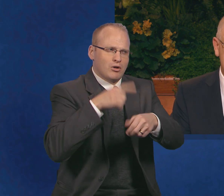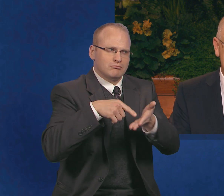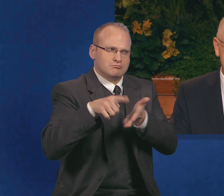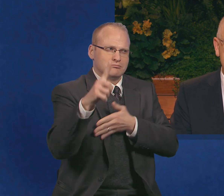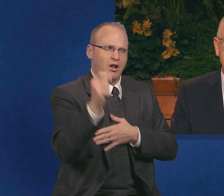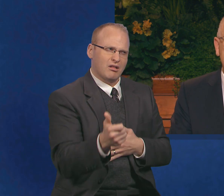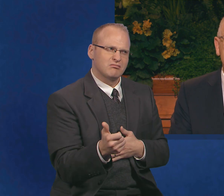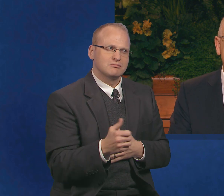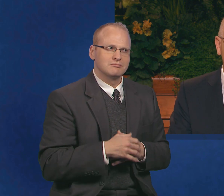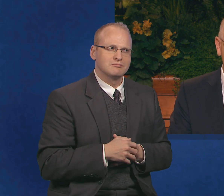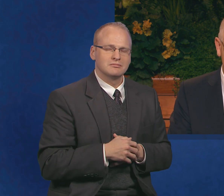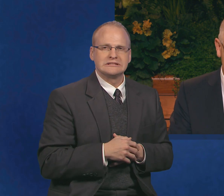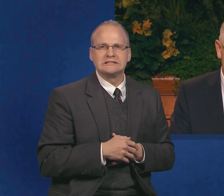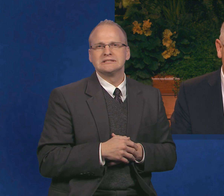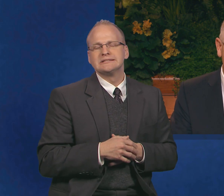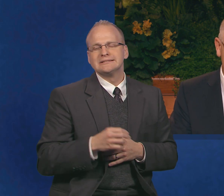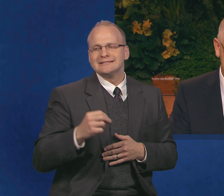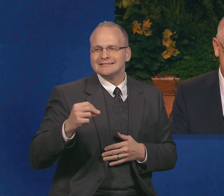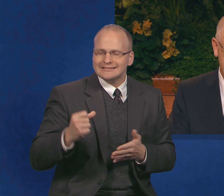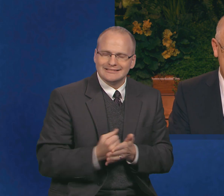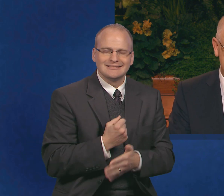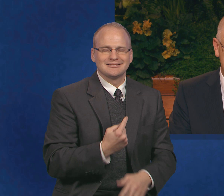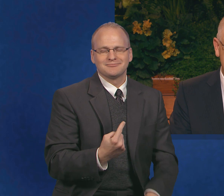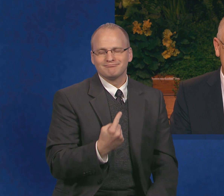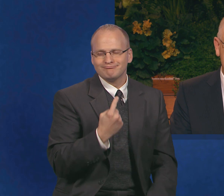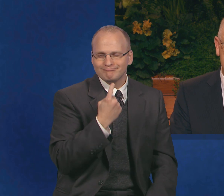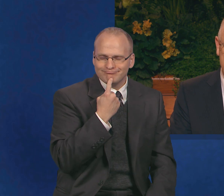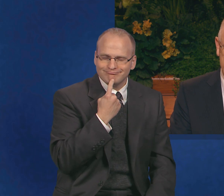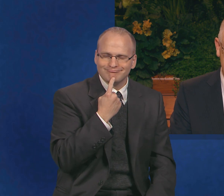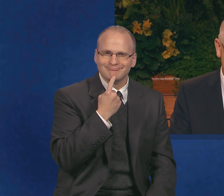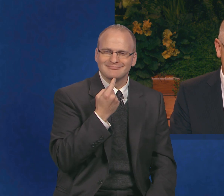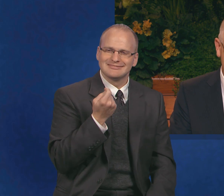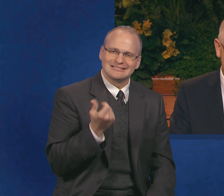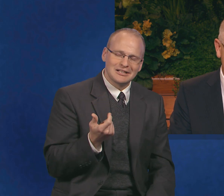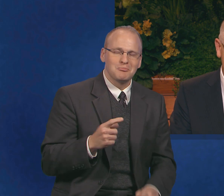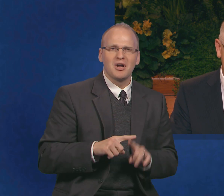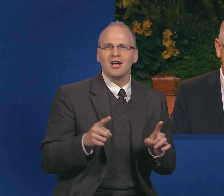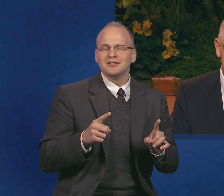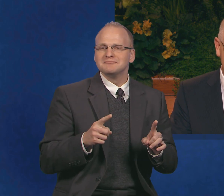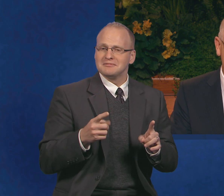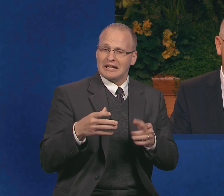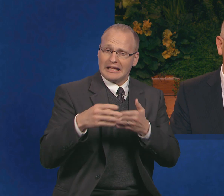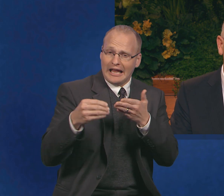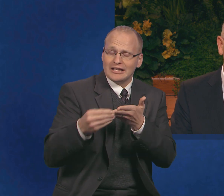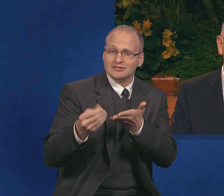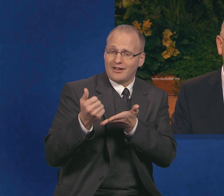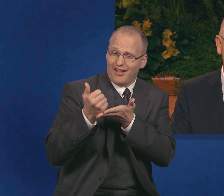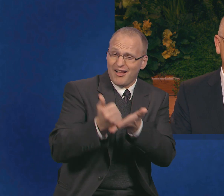John was a little disappointed, as the cash surely would have helped a great deal towards the children's schooling.